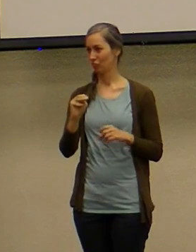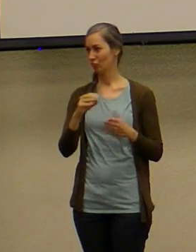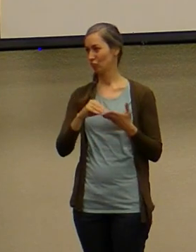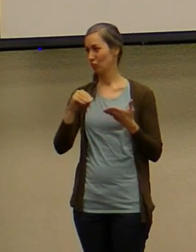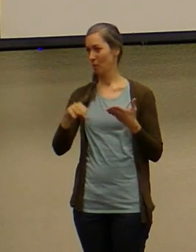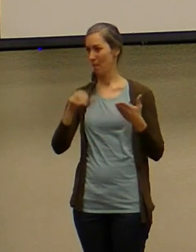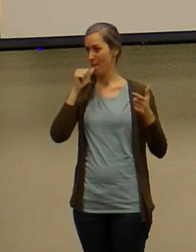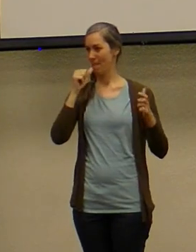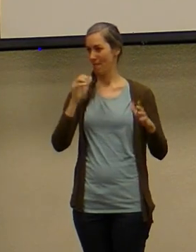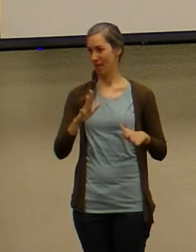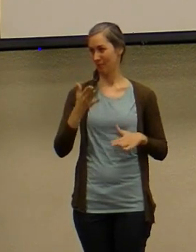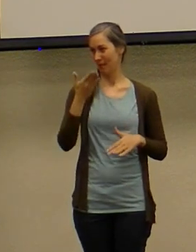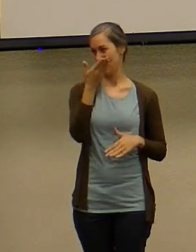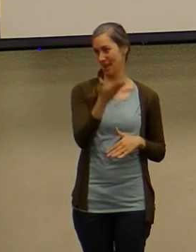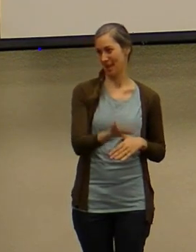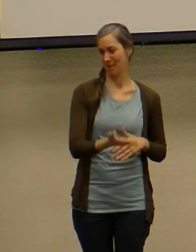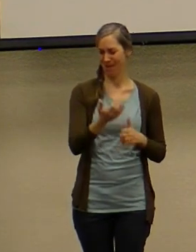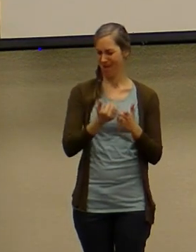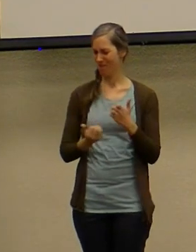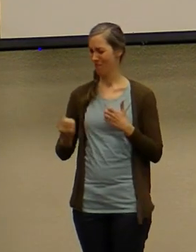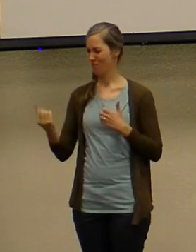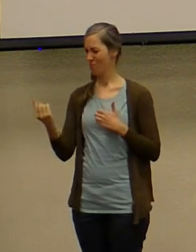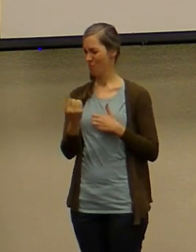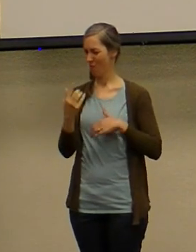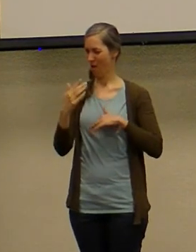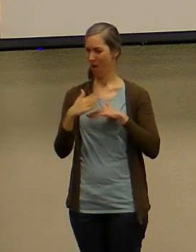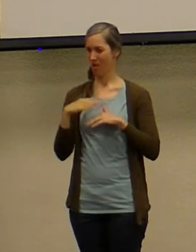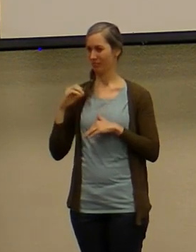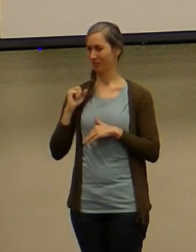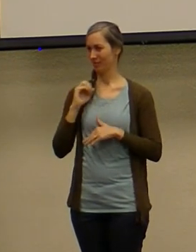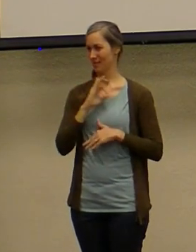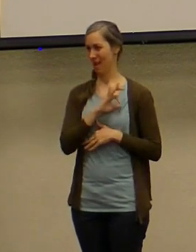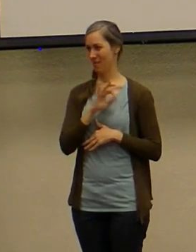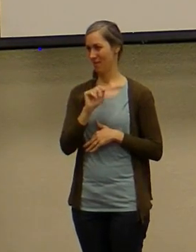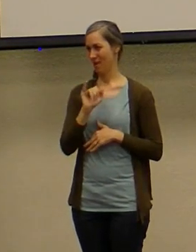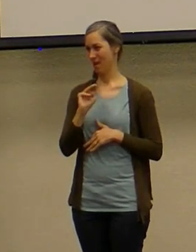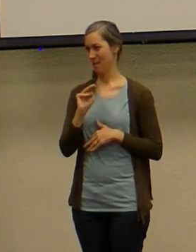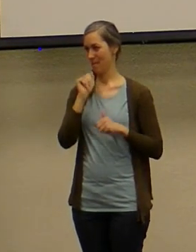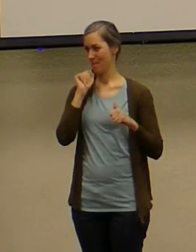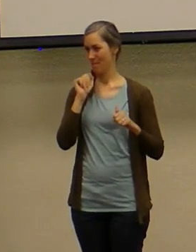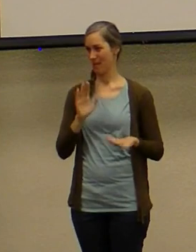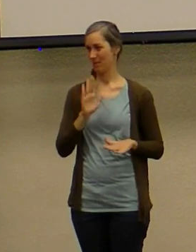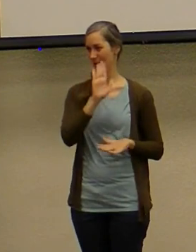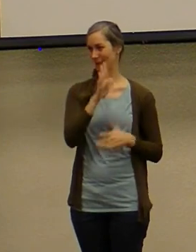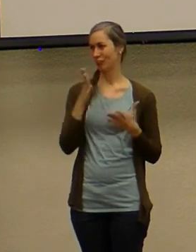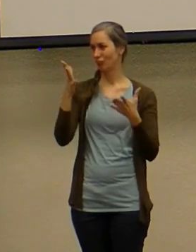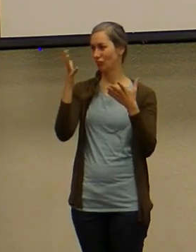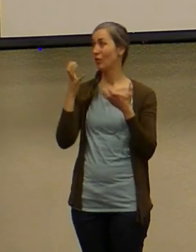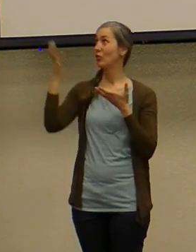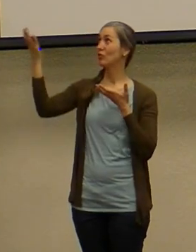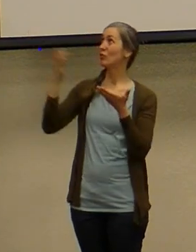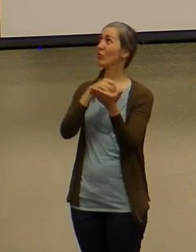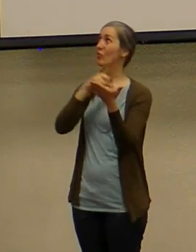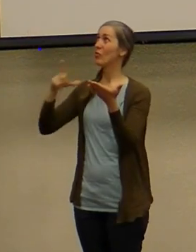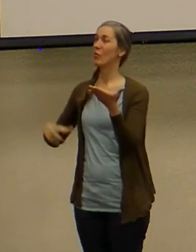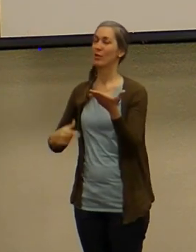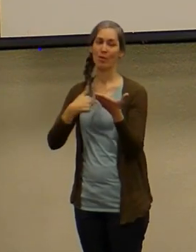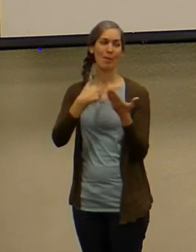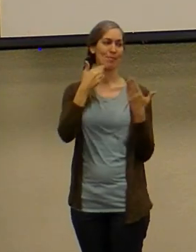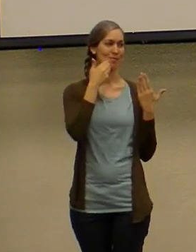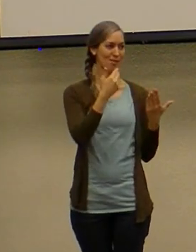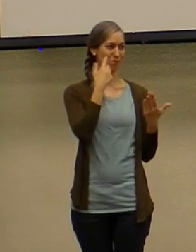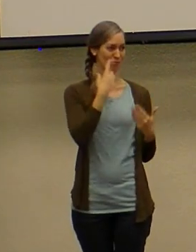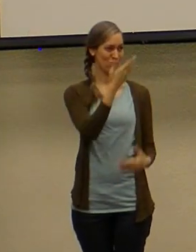blessed and i know everyone in aim staff has been blessed by his presence and his desire to serve the lord and i'm super thankful for for you